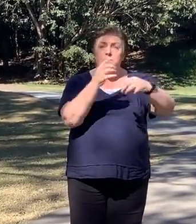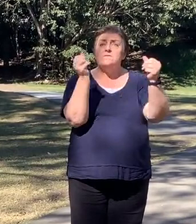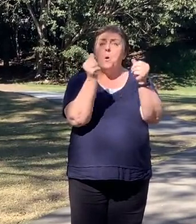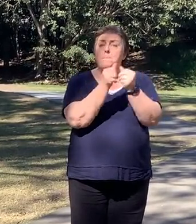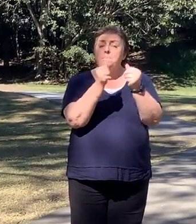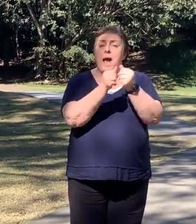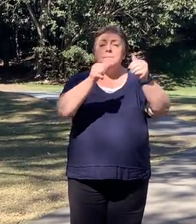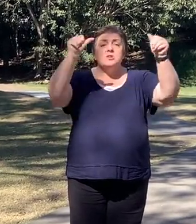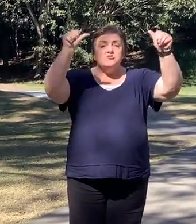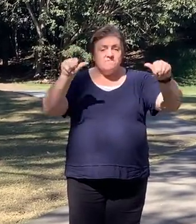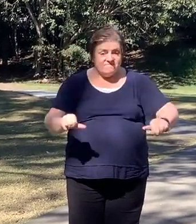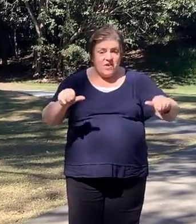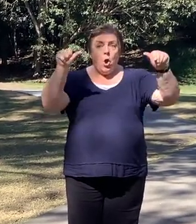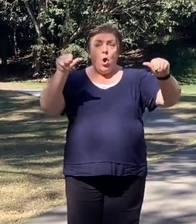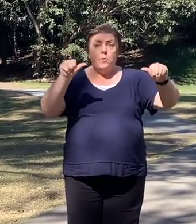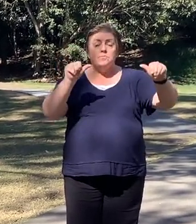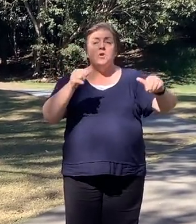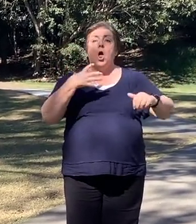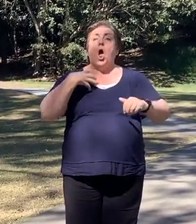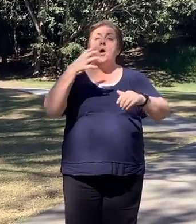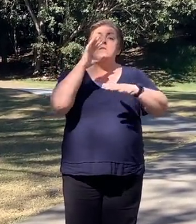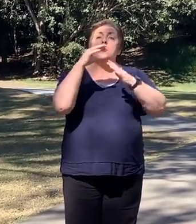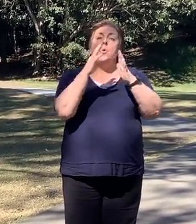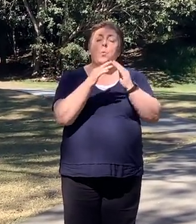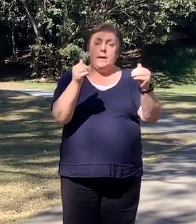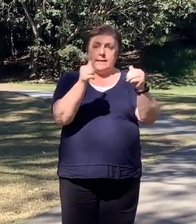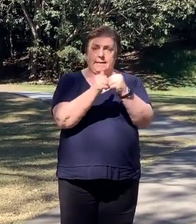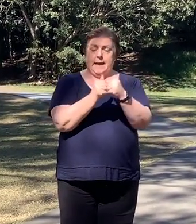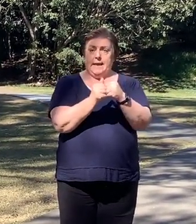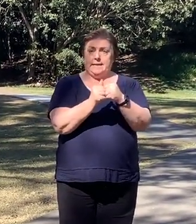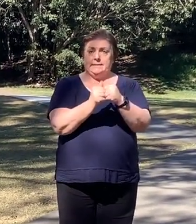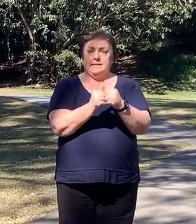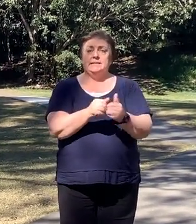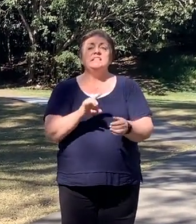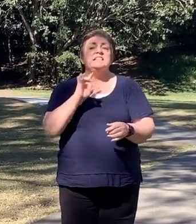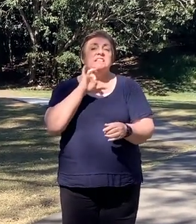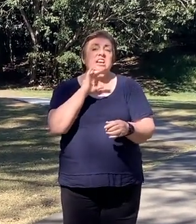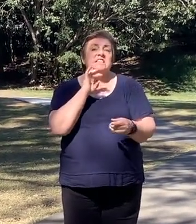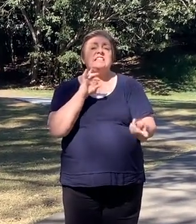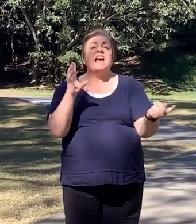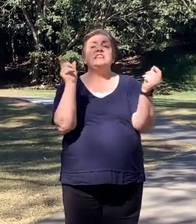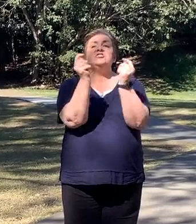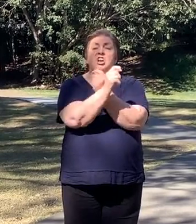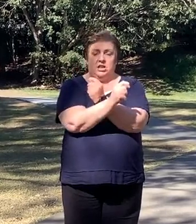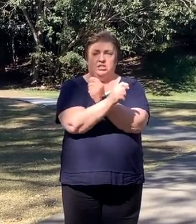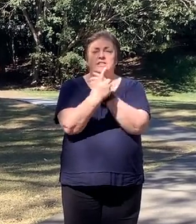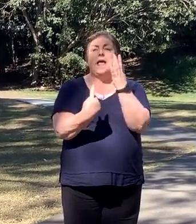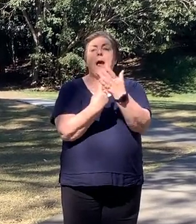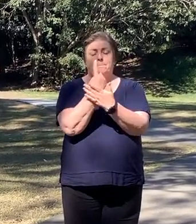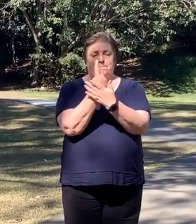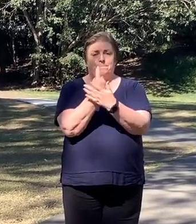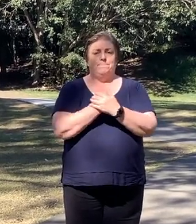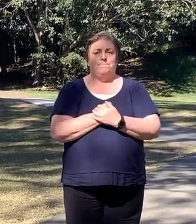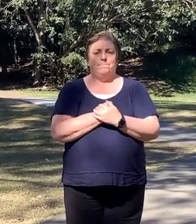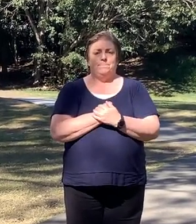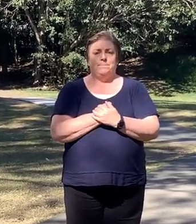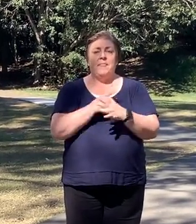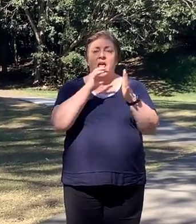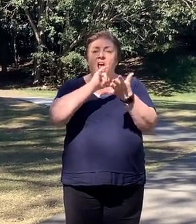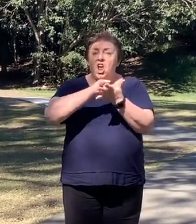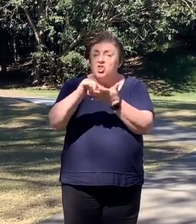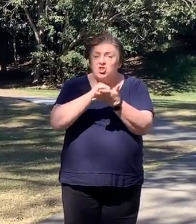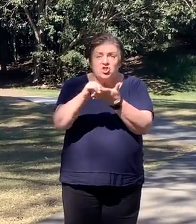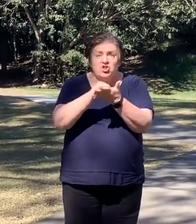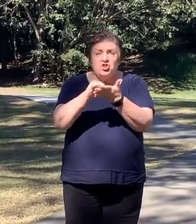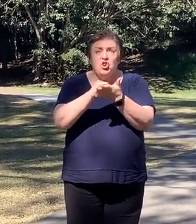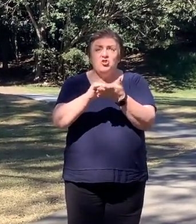confirmed on the weekend, pending any changes to the restrictions that get announced. Our YouTube channel has